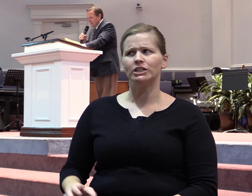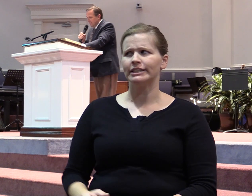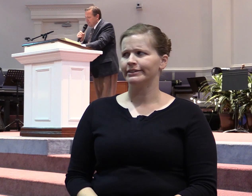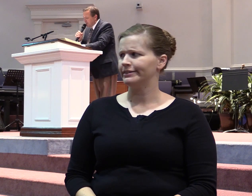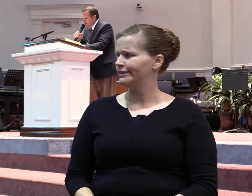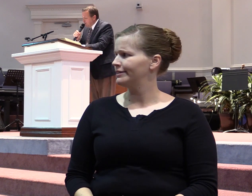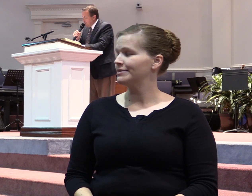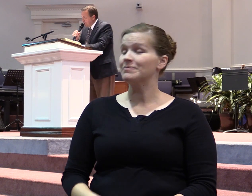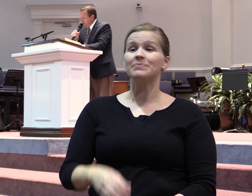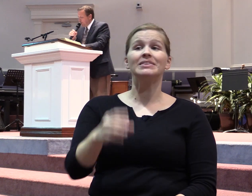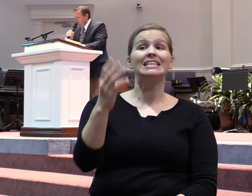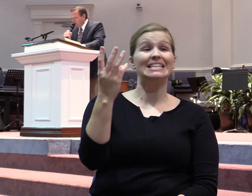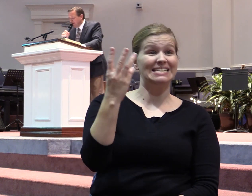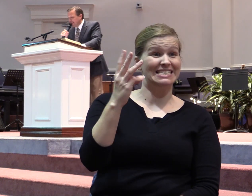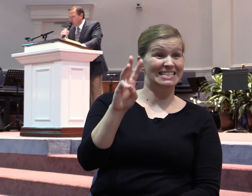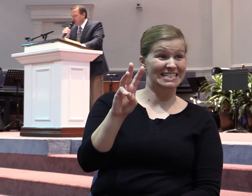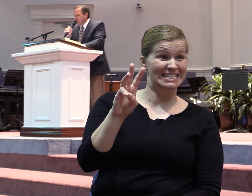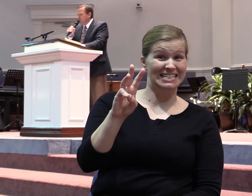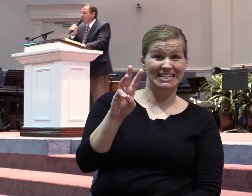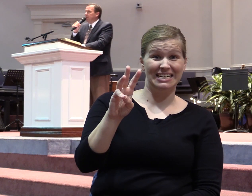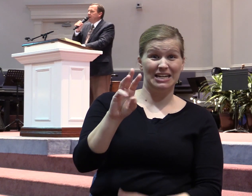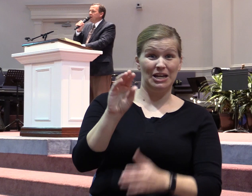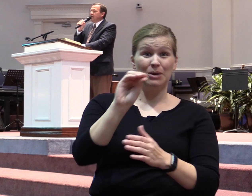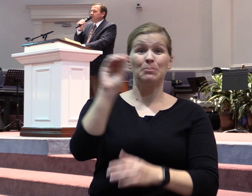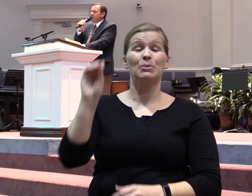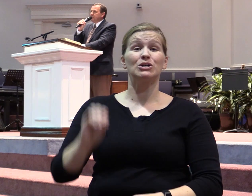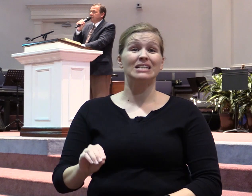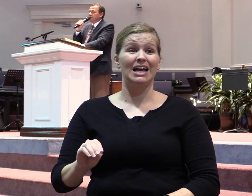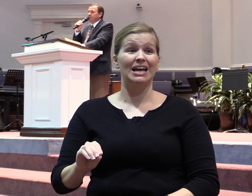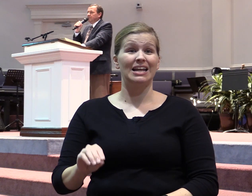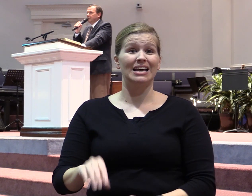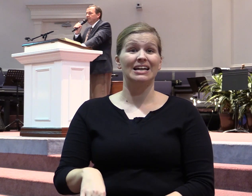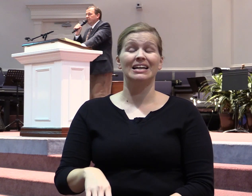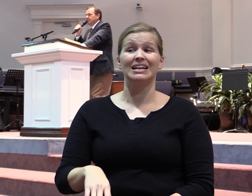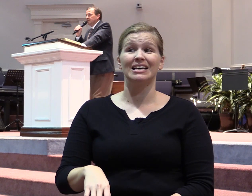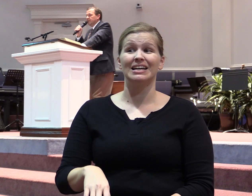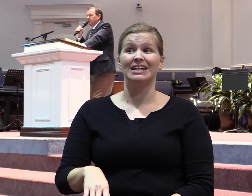Sixteen percent of the people polled said they would give up their American citizenship for $10 million. dollars.